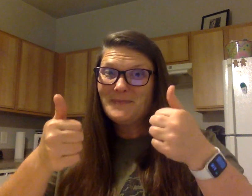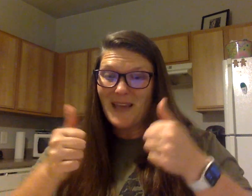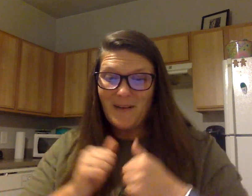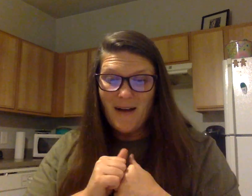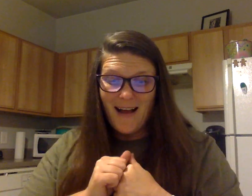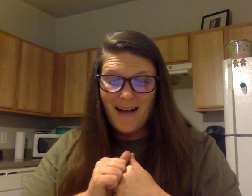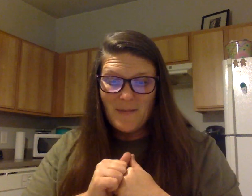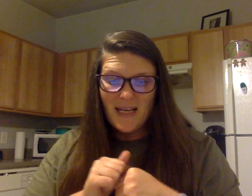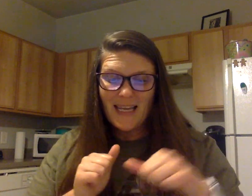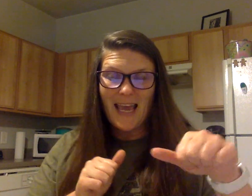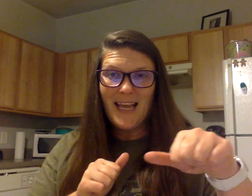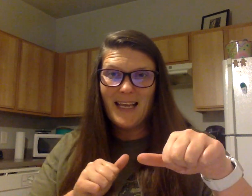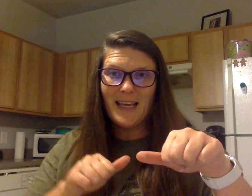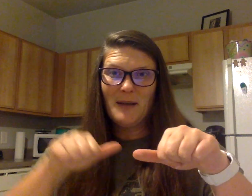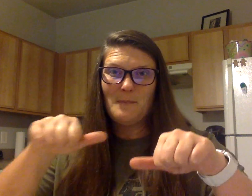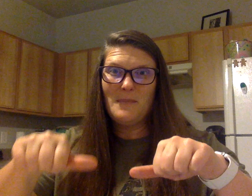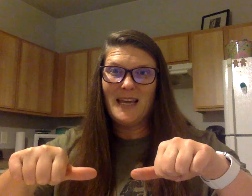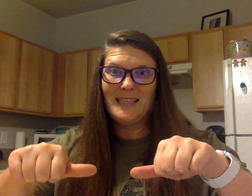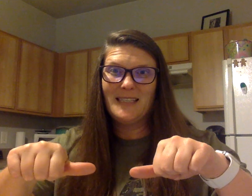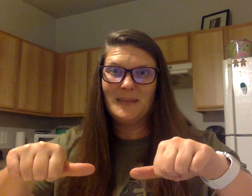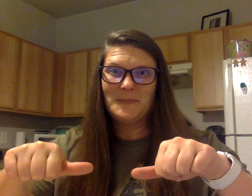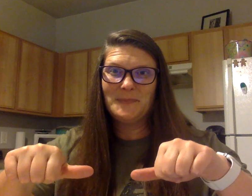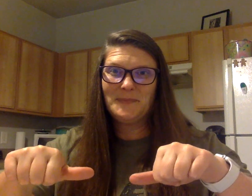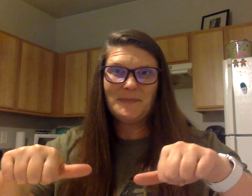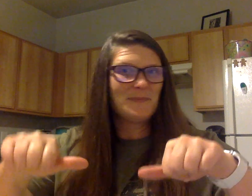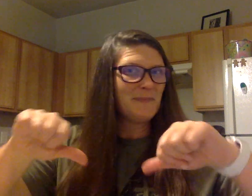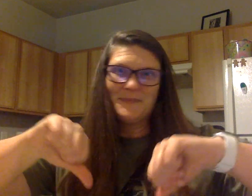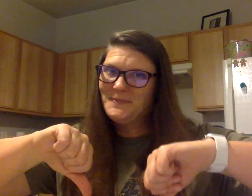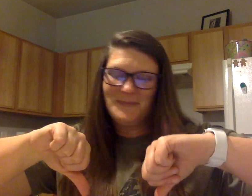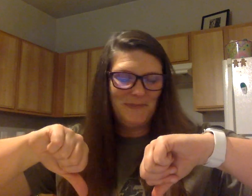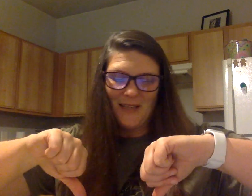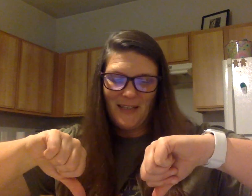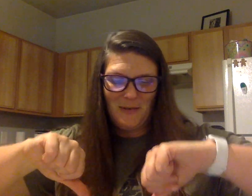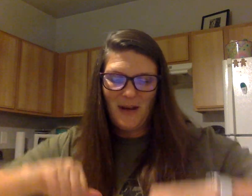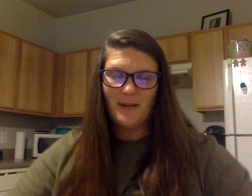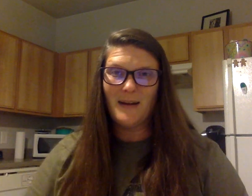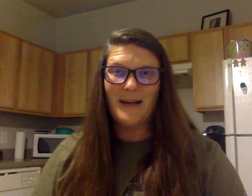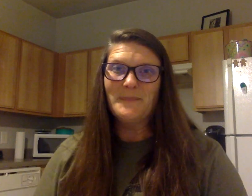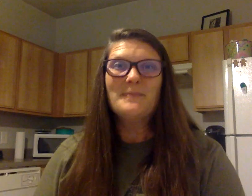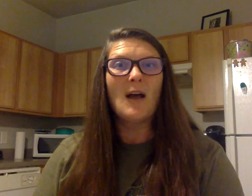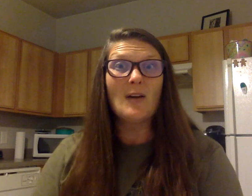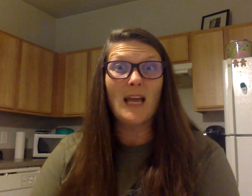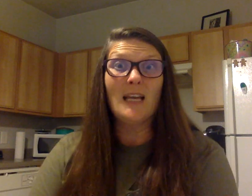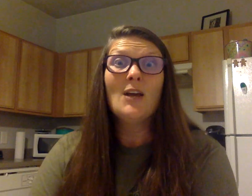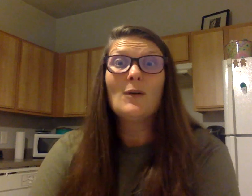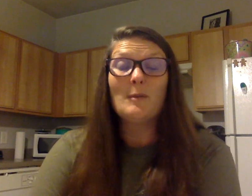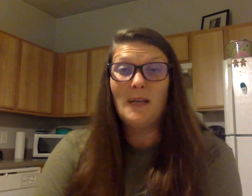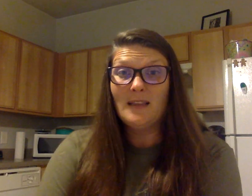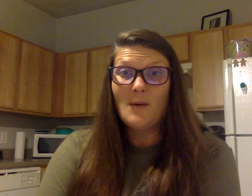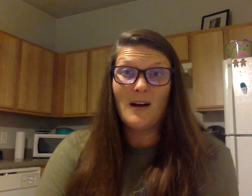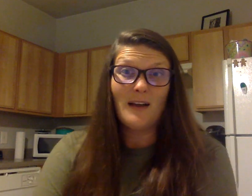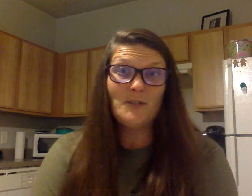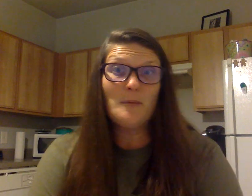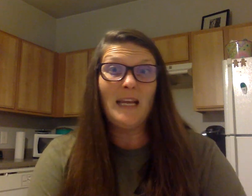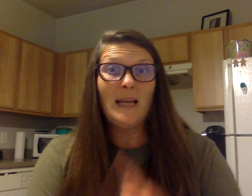They rhyme. Cake, mint. They do not rhyme. Okay, repeat the word after me.